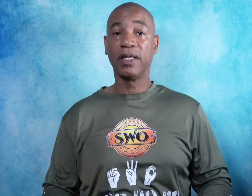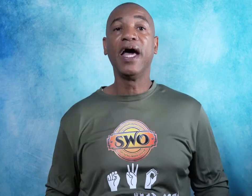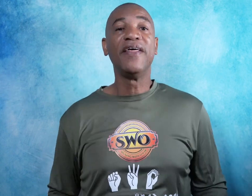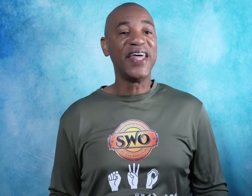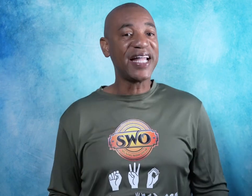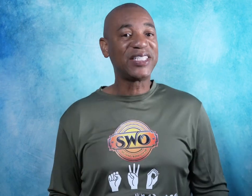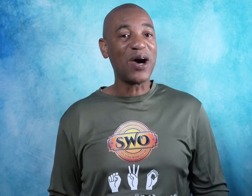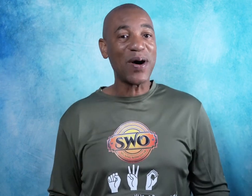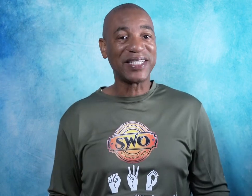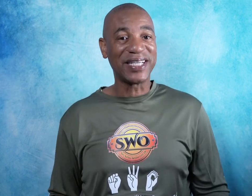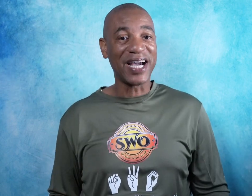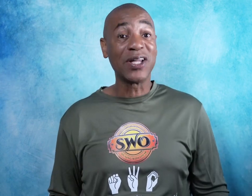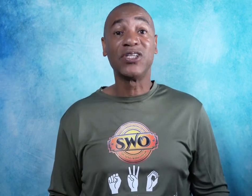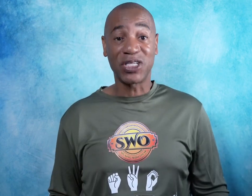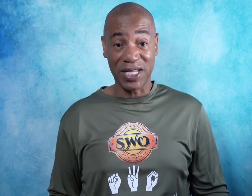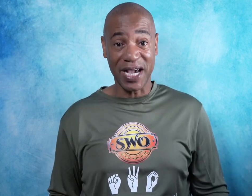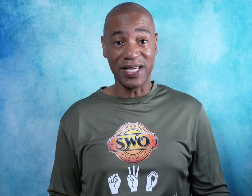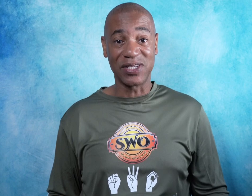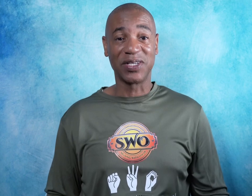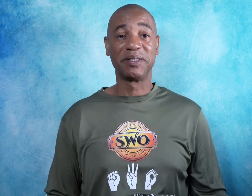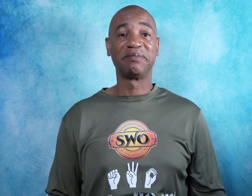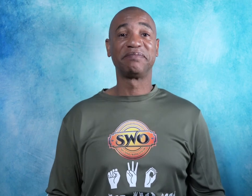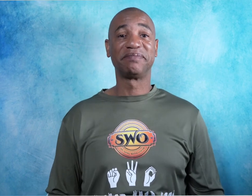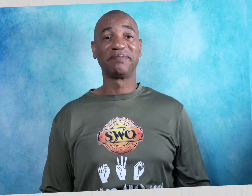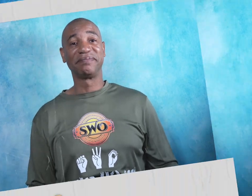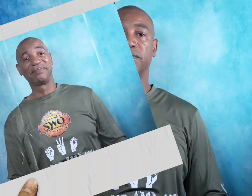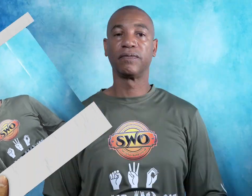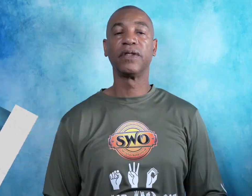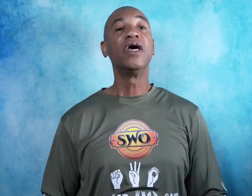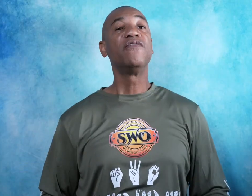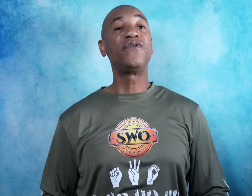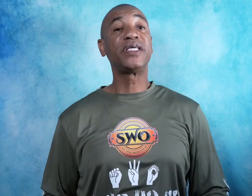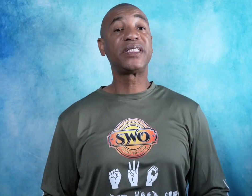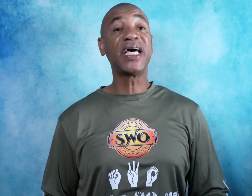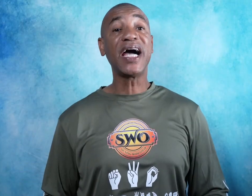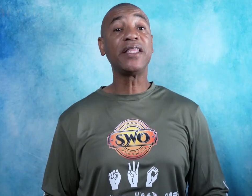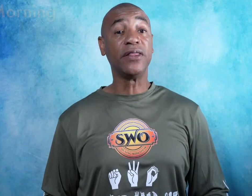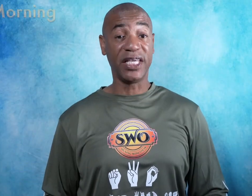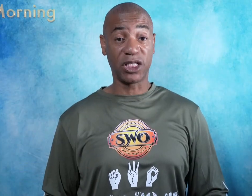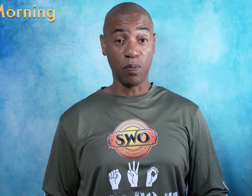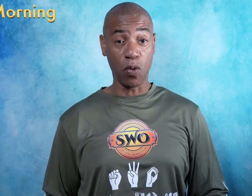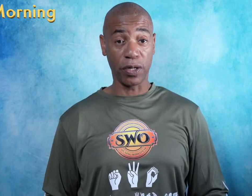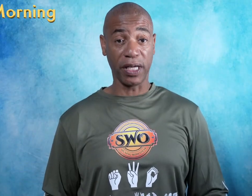That is how I sign tonight. For the sign this morning.